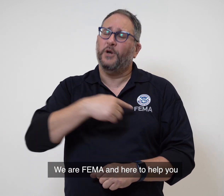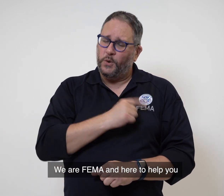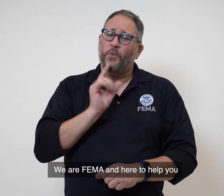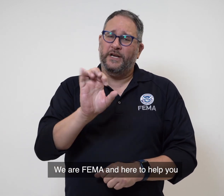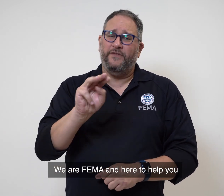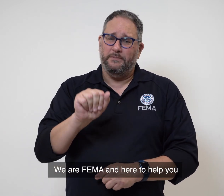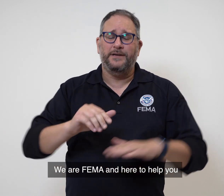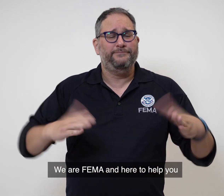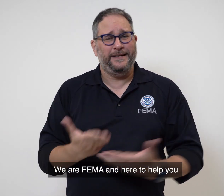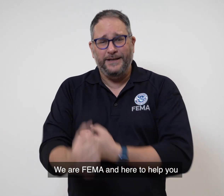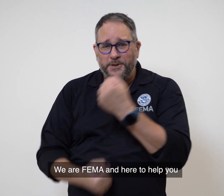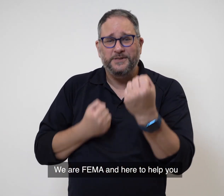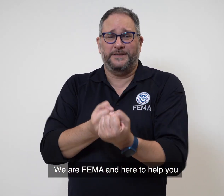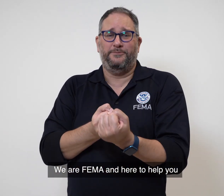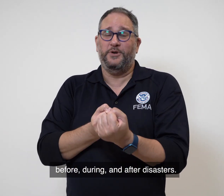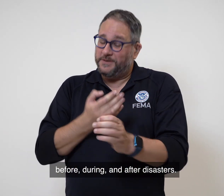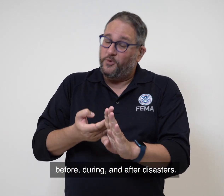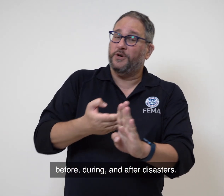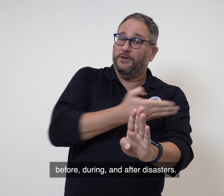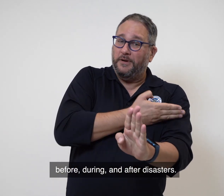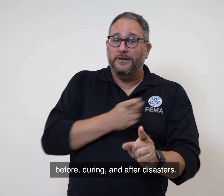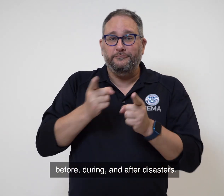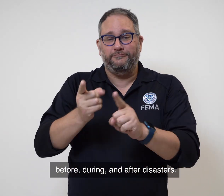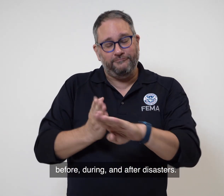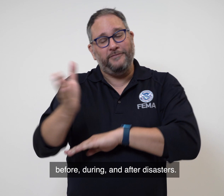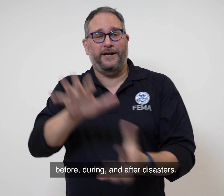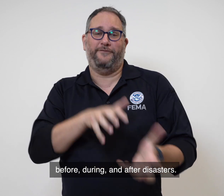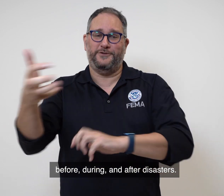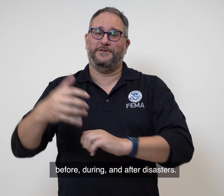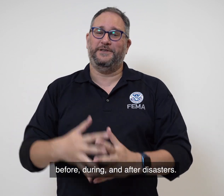We are FEMA and here to help you before, during, and after disasters.